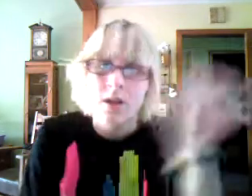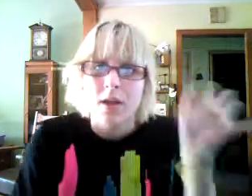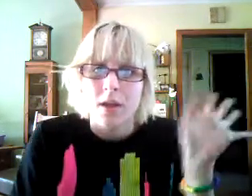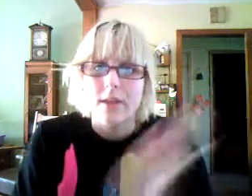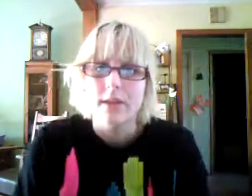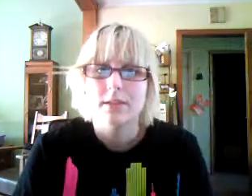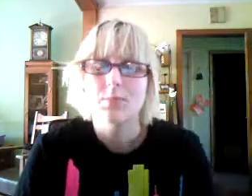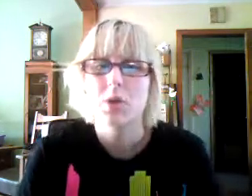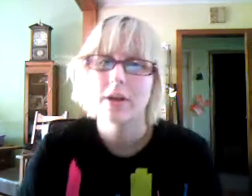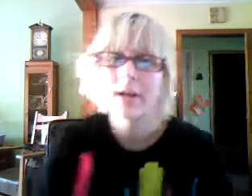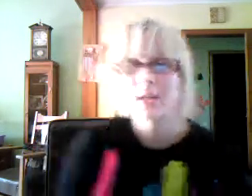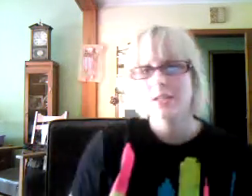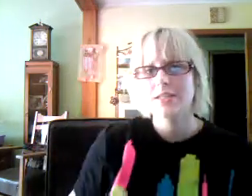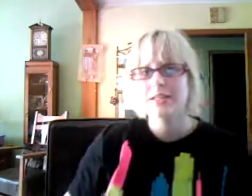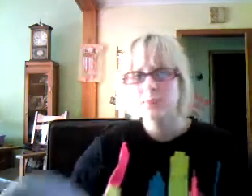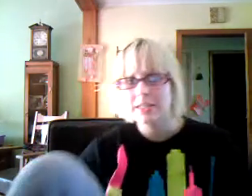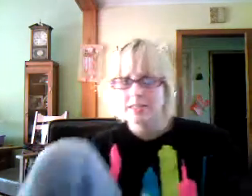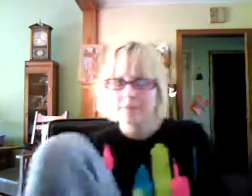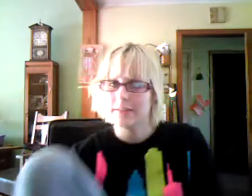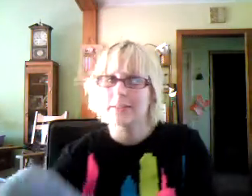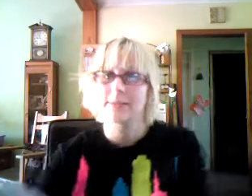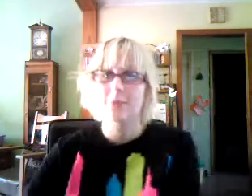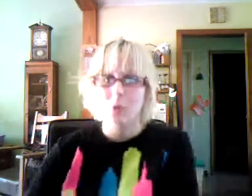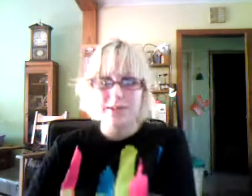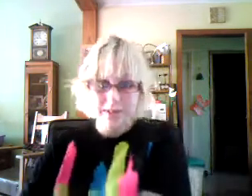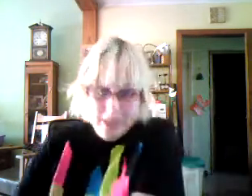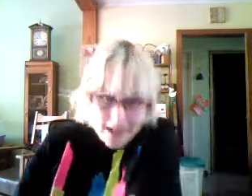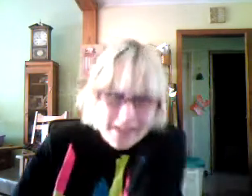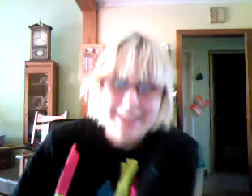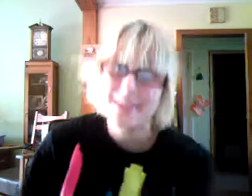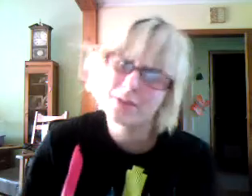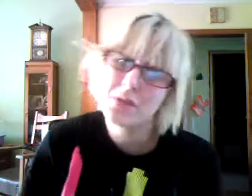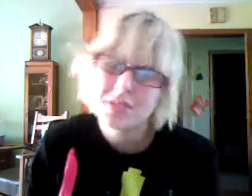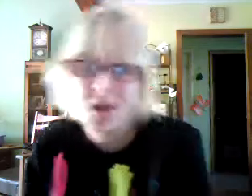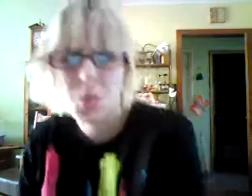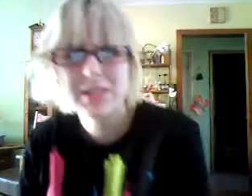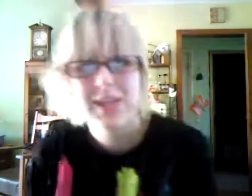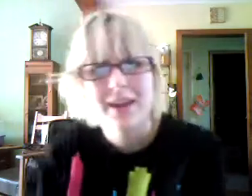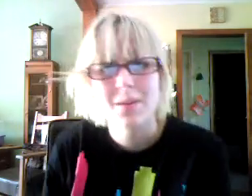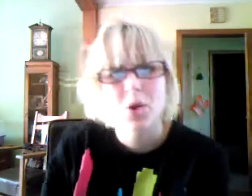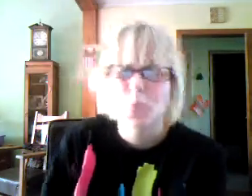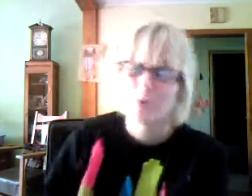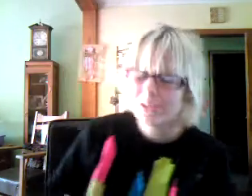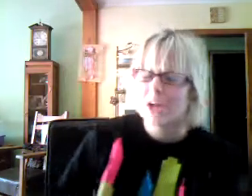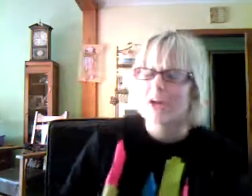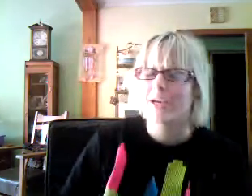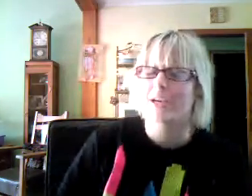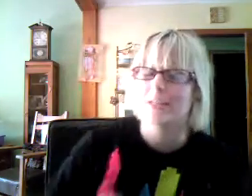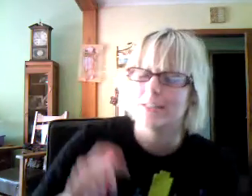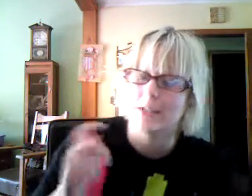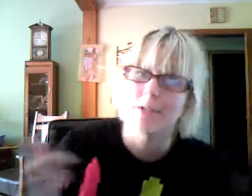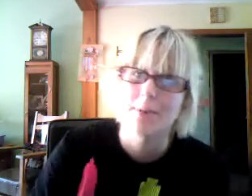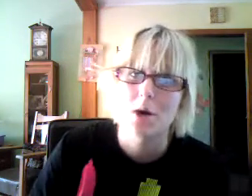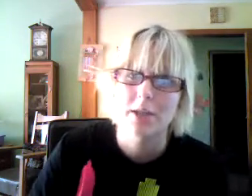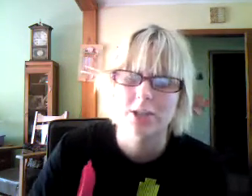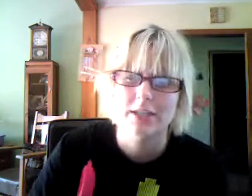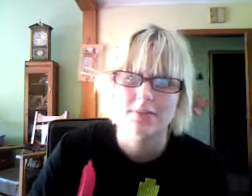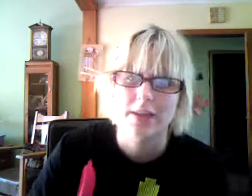Hey, Les is more. This is Melissa filling in for Wednesday, even though it's not Wednesday anymore, which I dearly apologize for